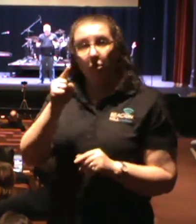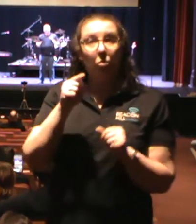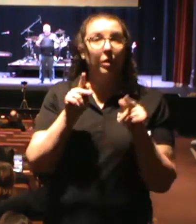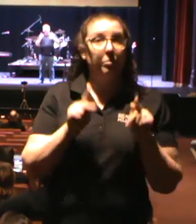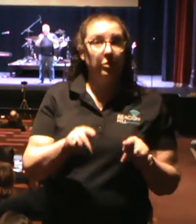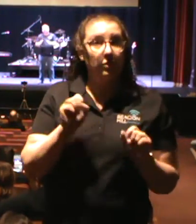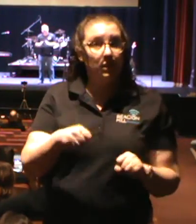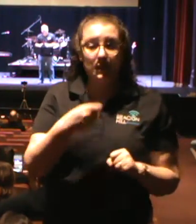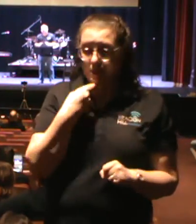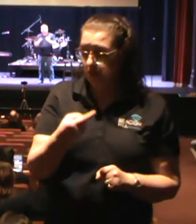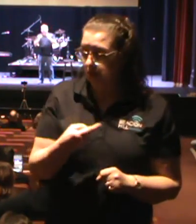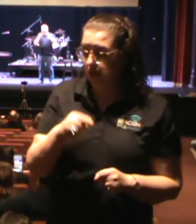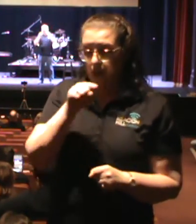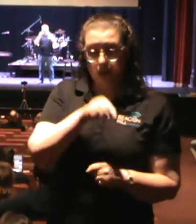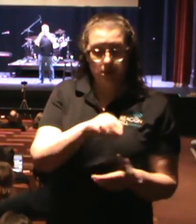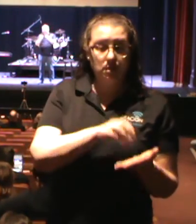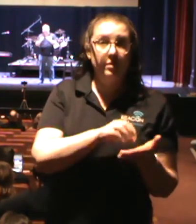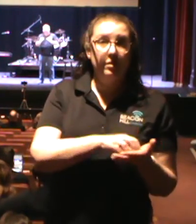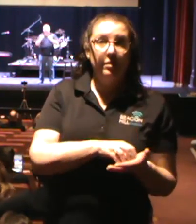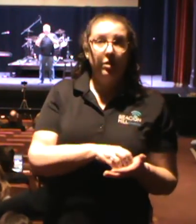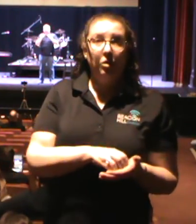say that this passage was exclusively... way... By